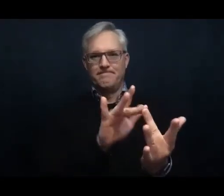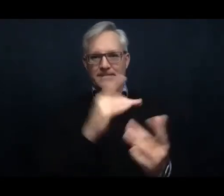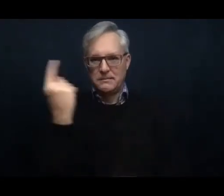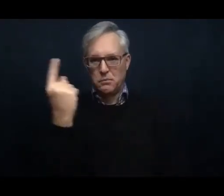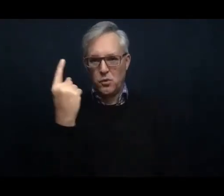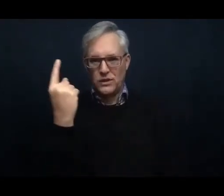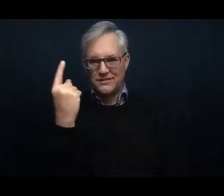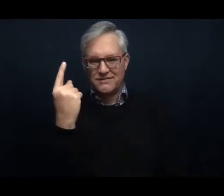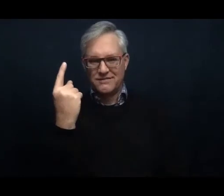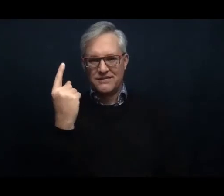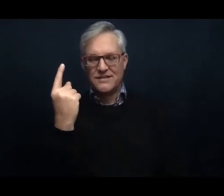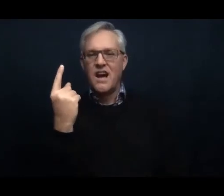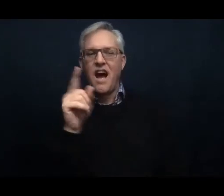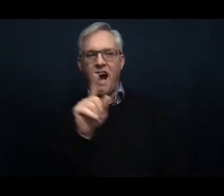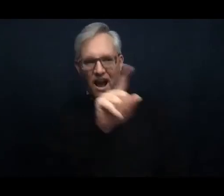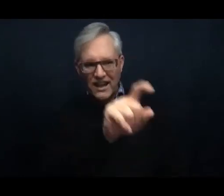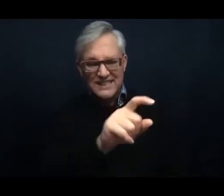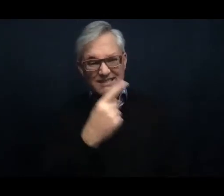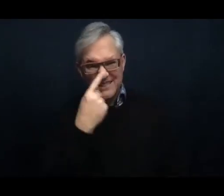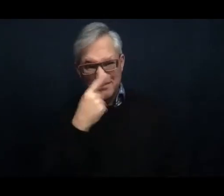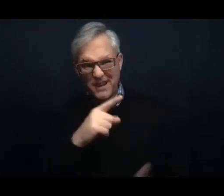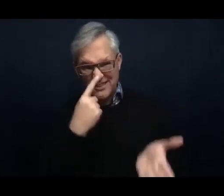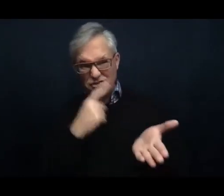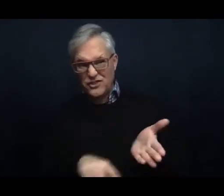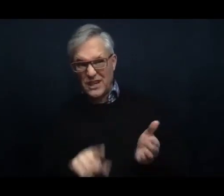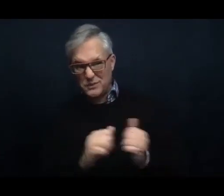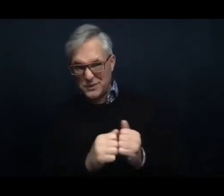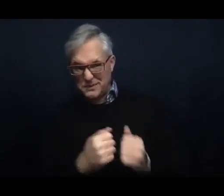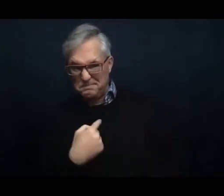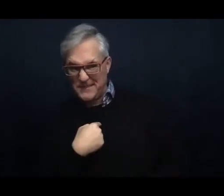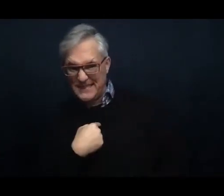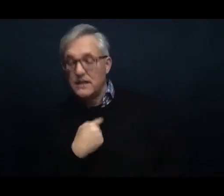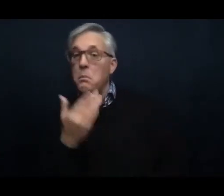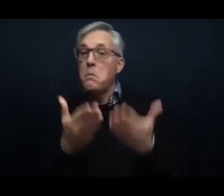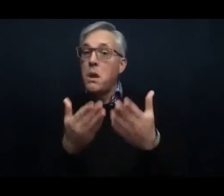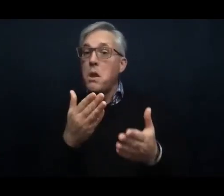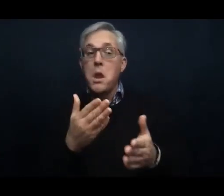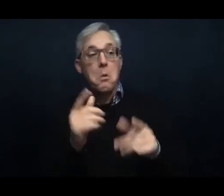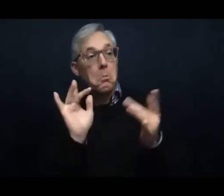you. Maybe agree. I'll check in with you. You check in with me.